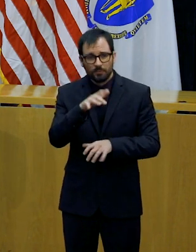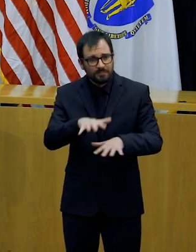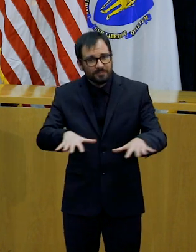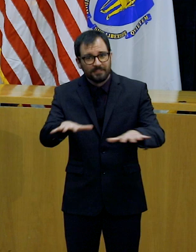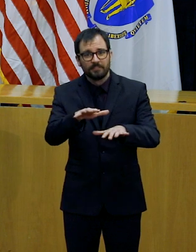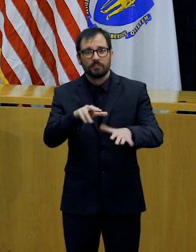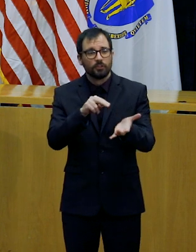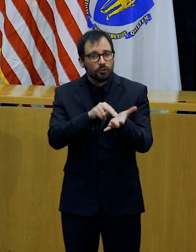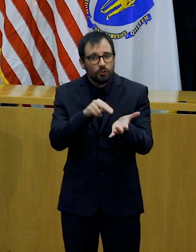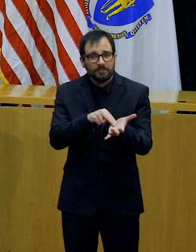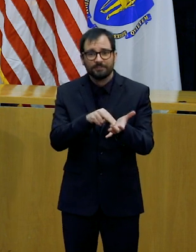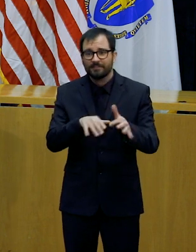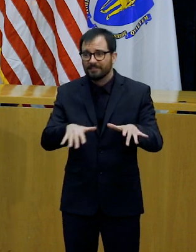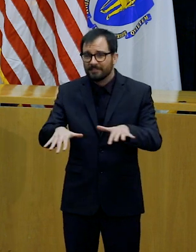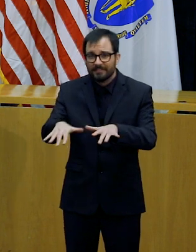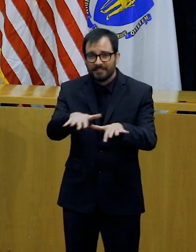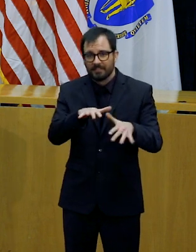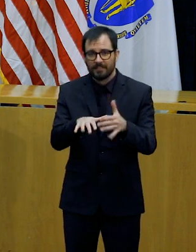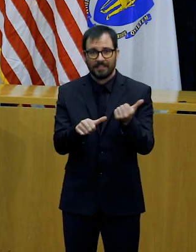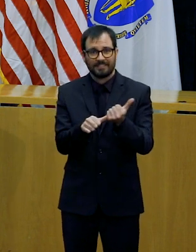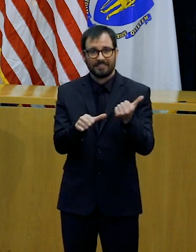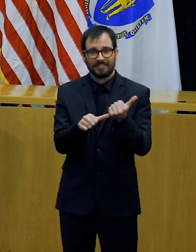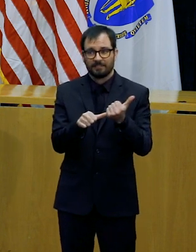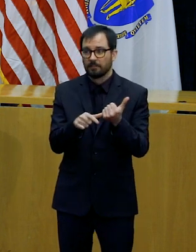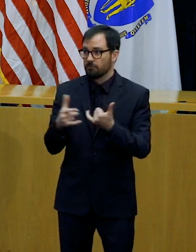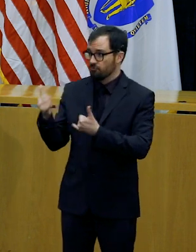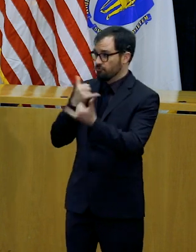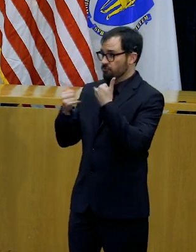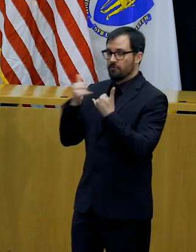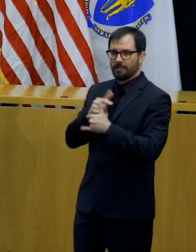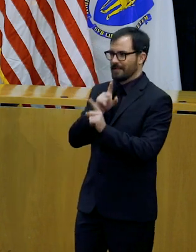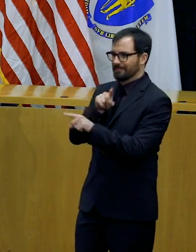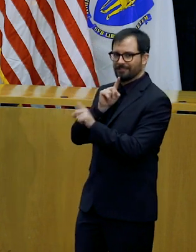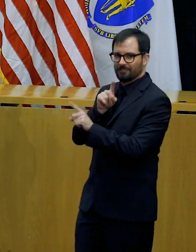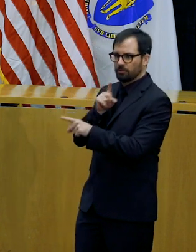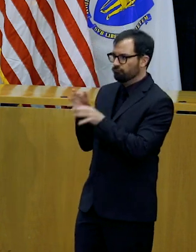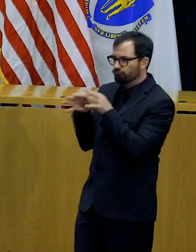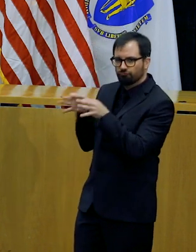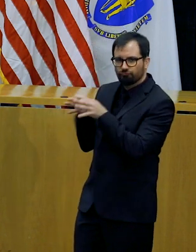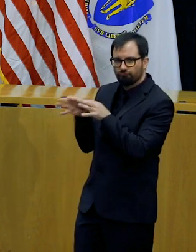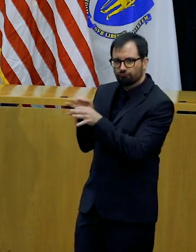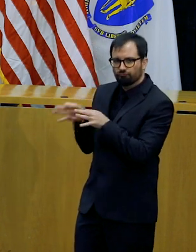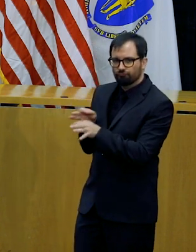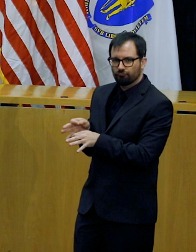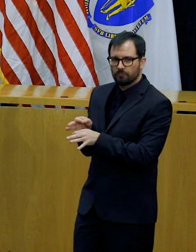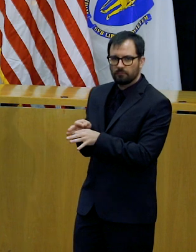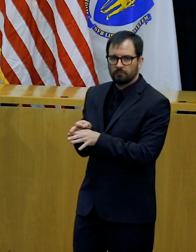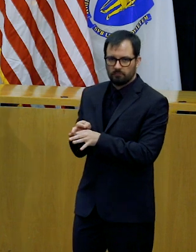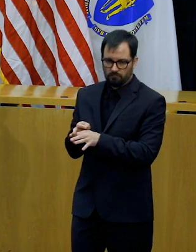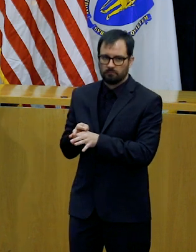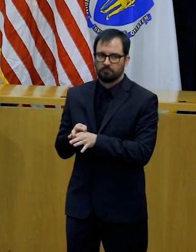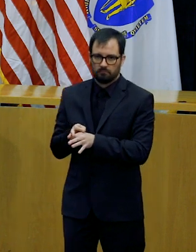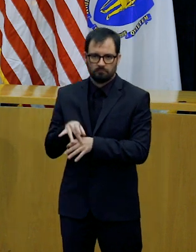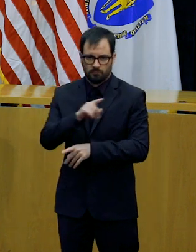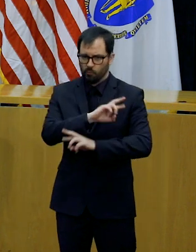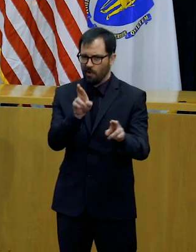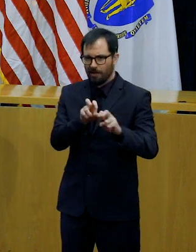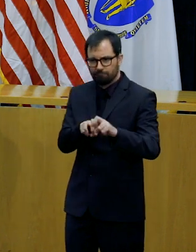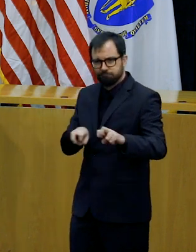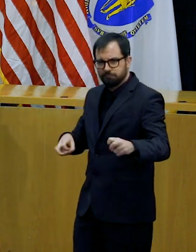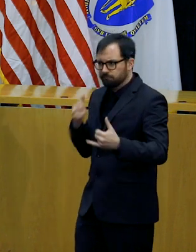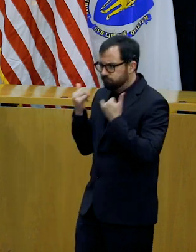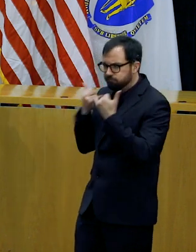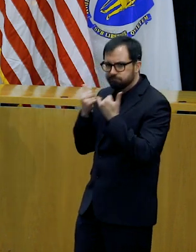assignments, such as elective surgeries. A lot's been done to support our healthcare system and other functions of government,